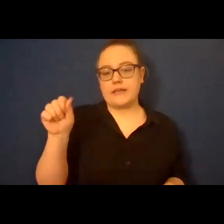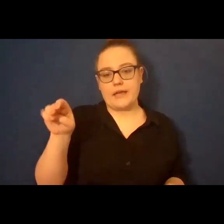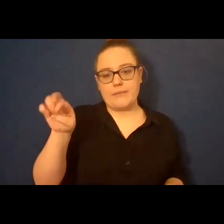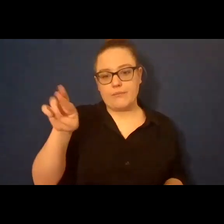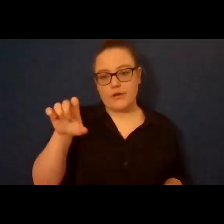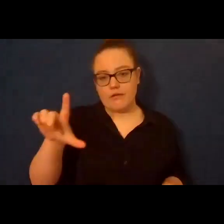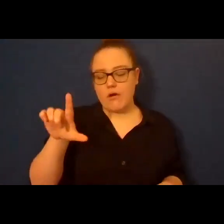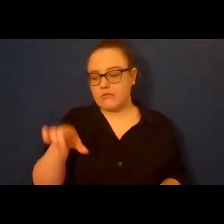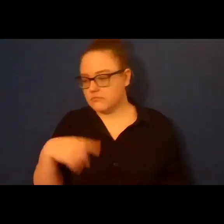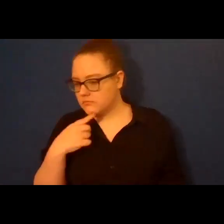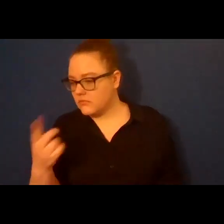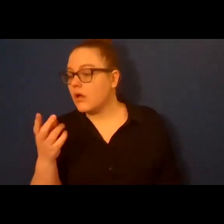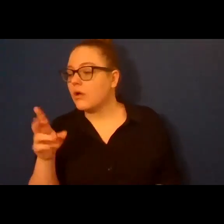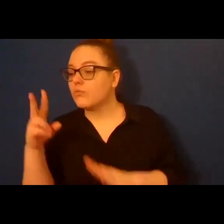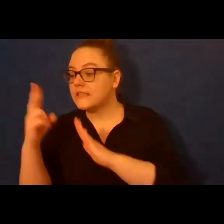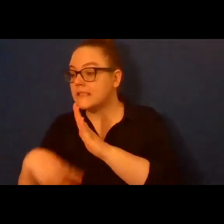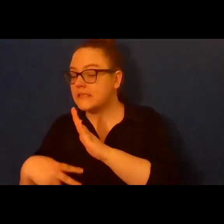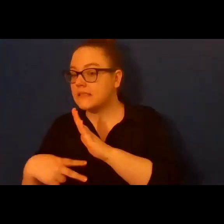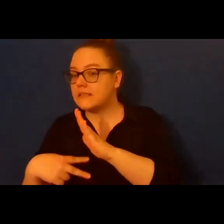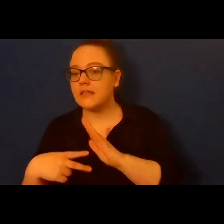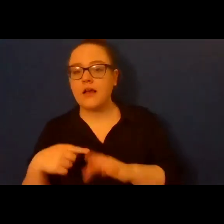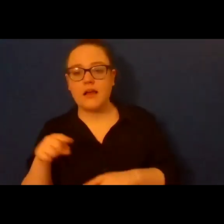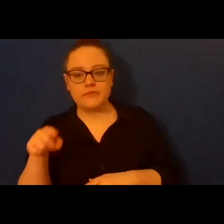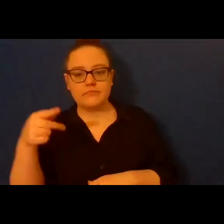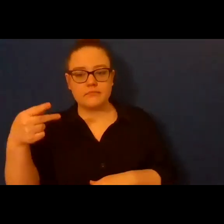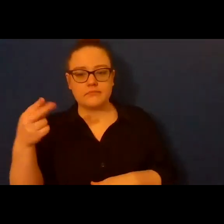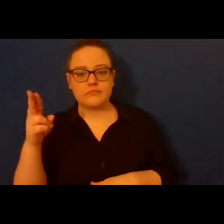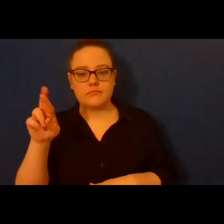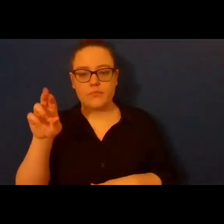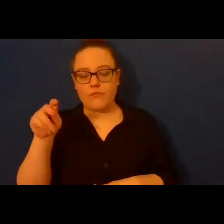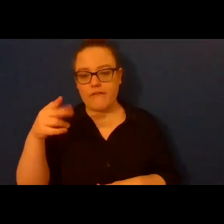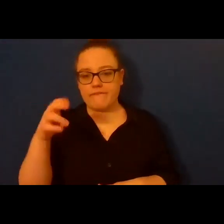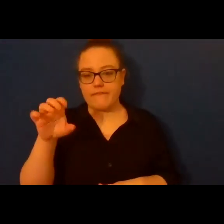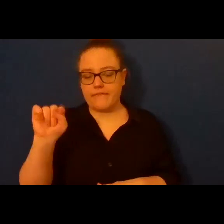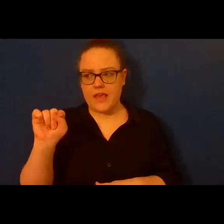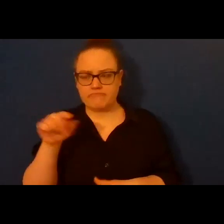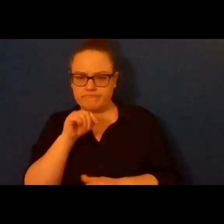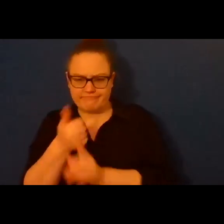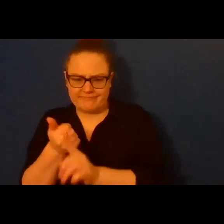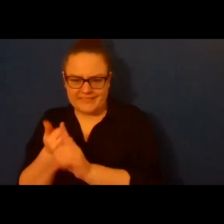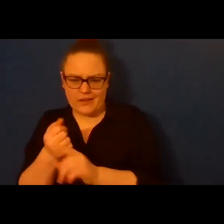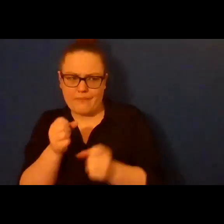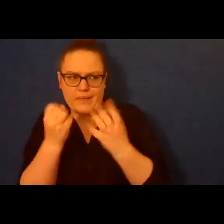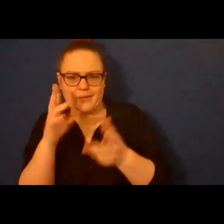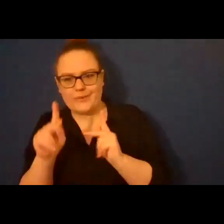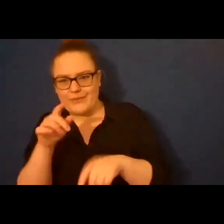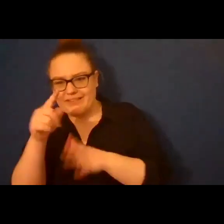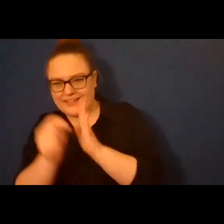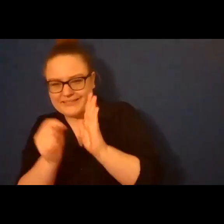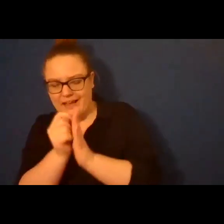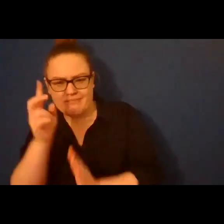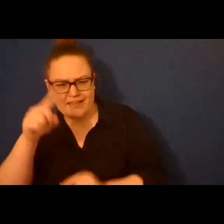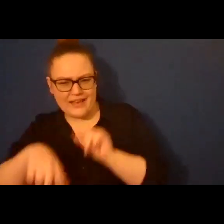and the prophet like many people in his time and place in the world was illiterate. Um so I was like I can't